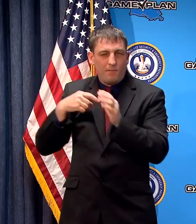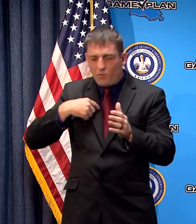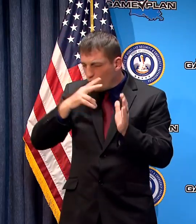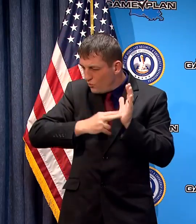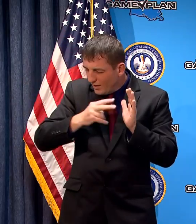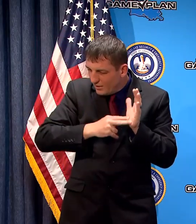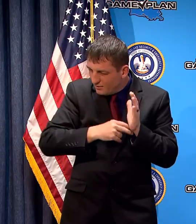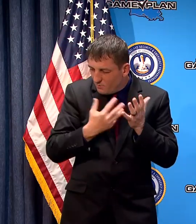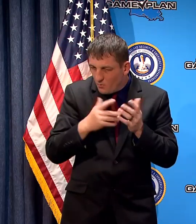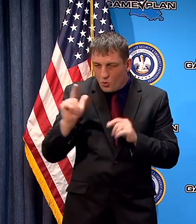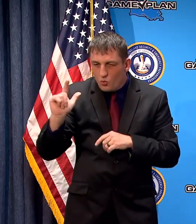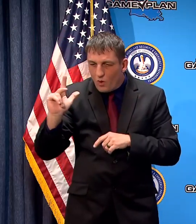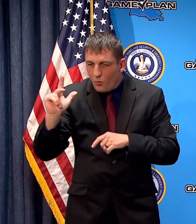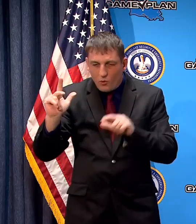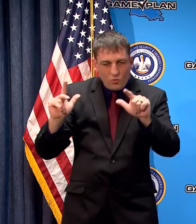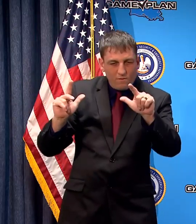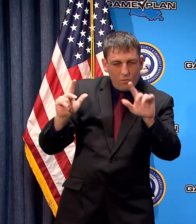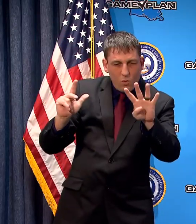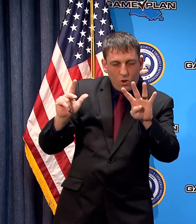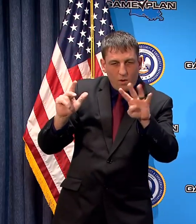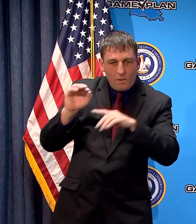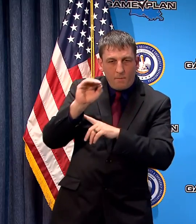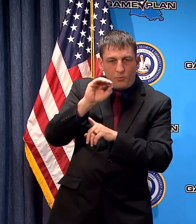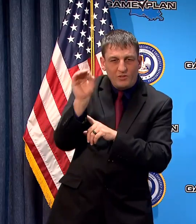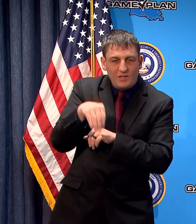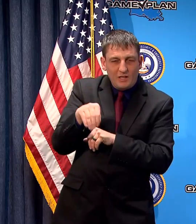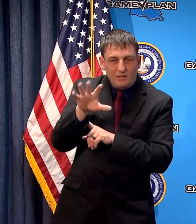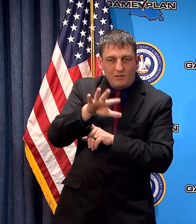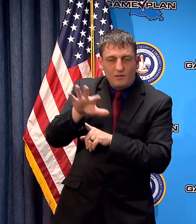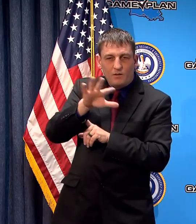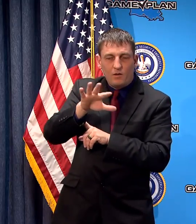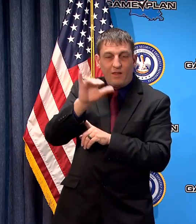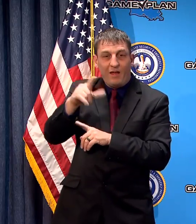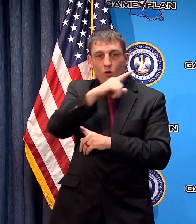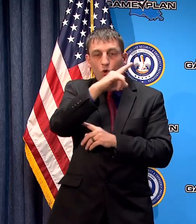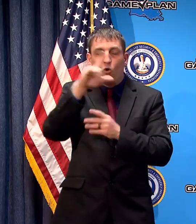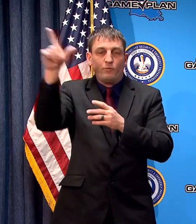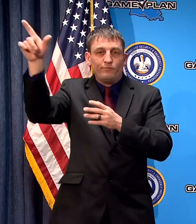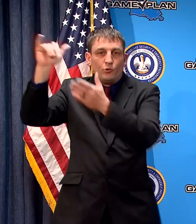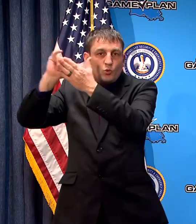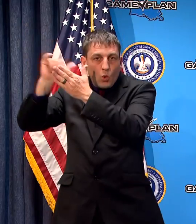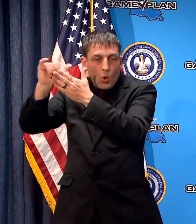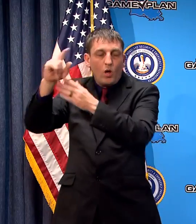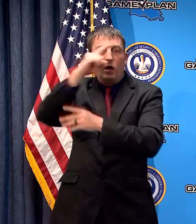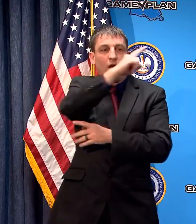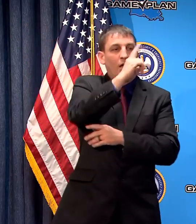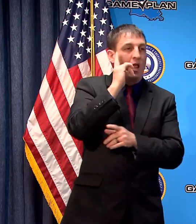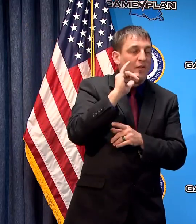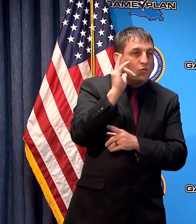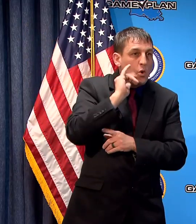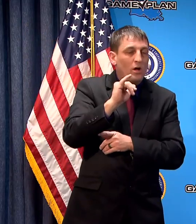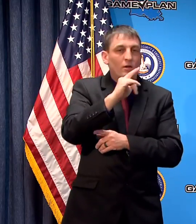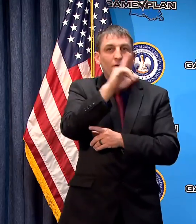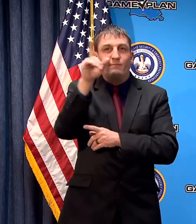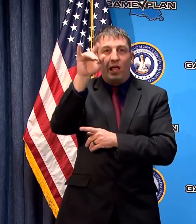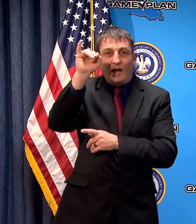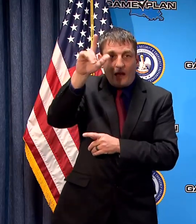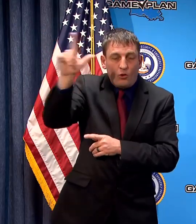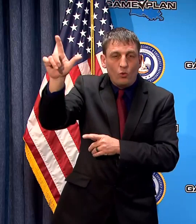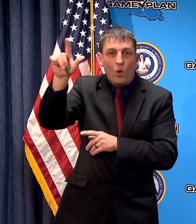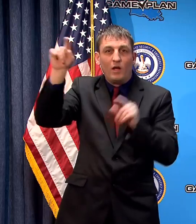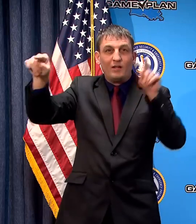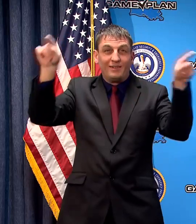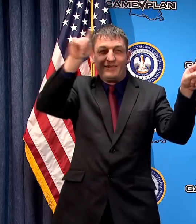-24% is what New York, California I think it's Illinois and some other states are